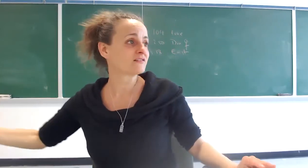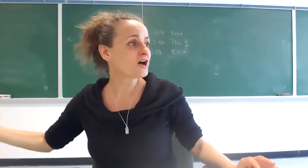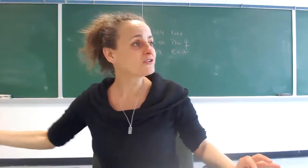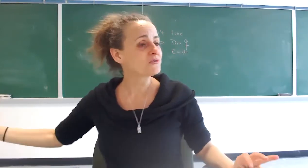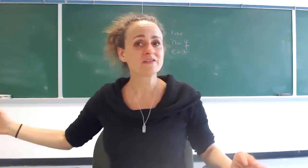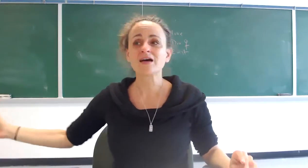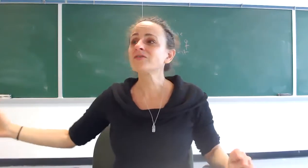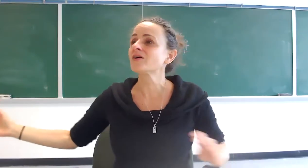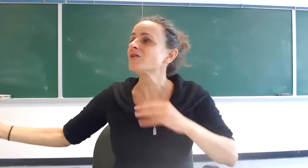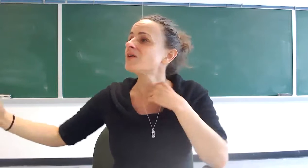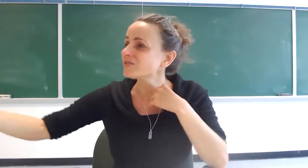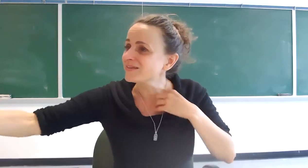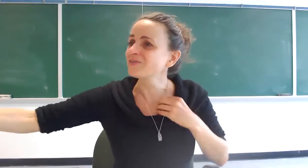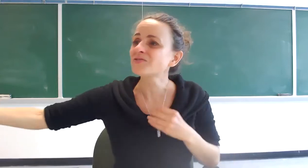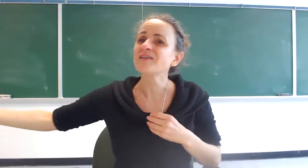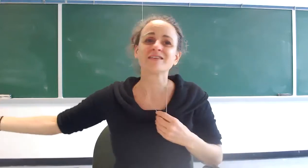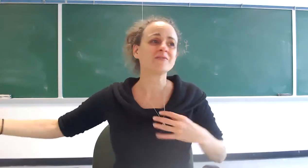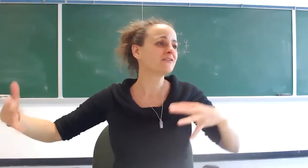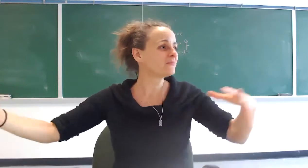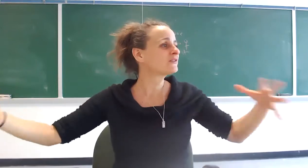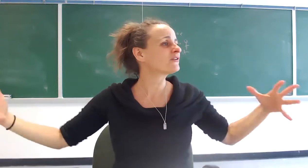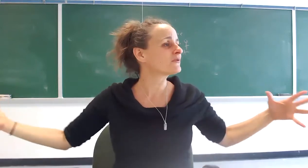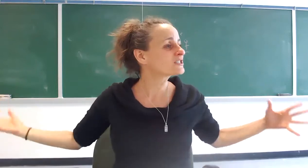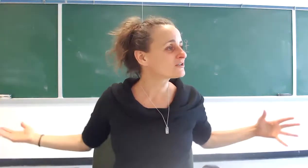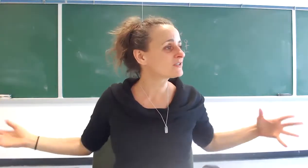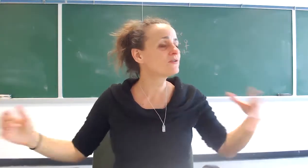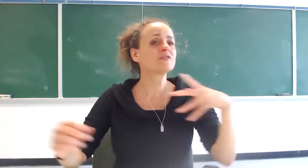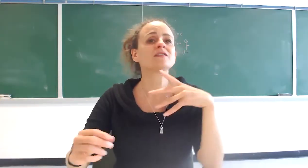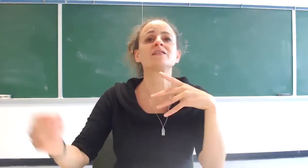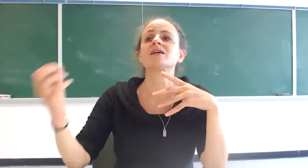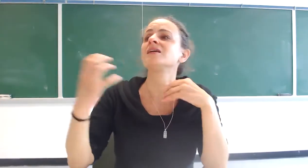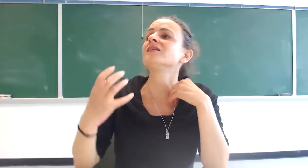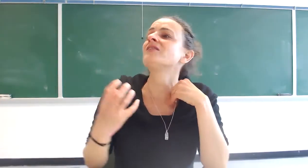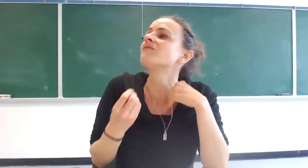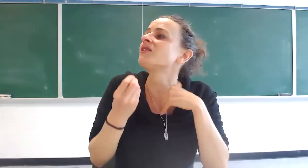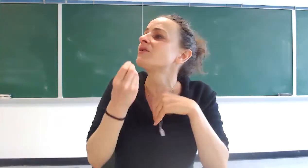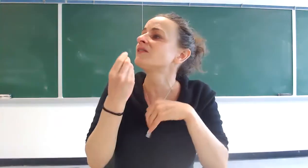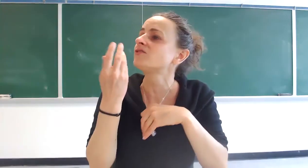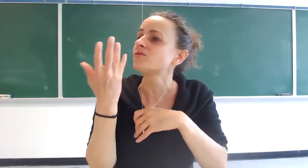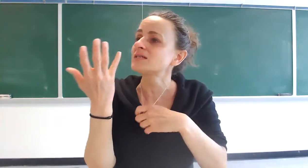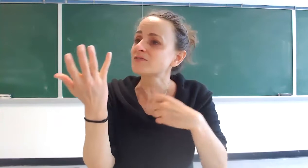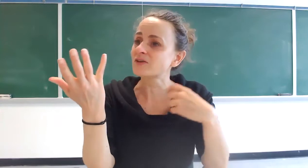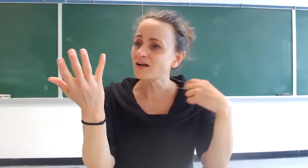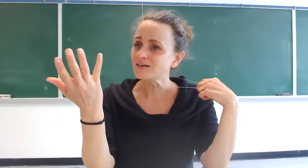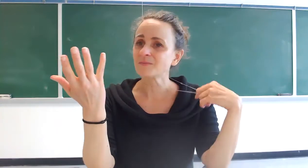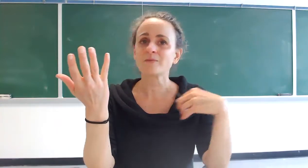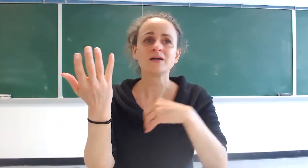god who is down there among the downtrodden right among the wretched of the earth he's saying in them there is the trace of god right